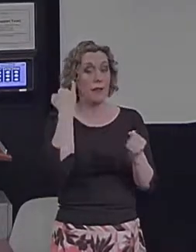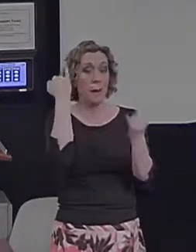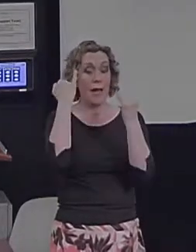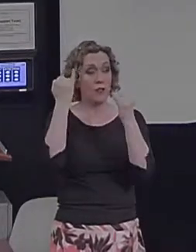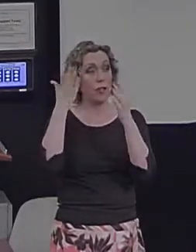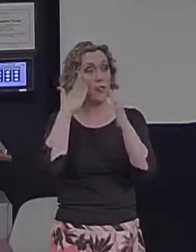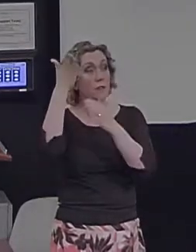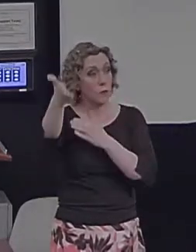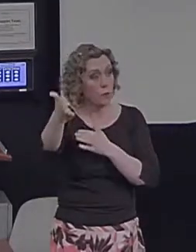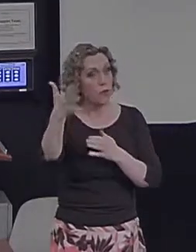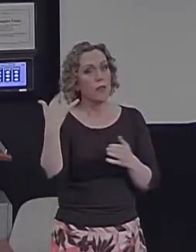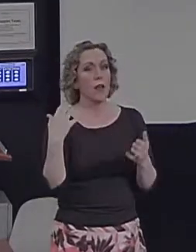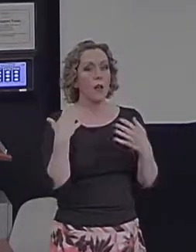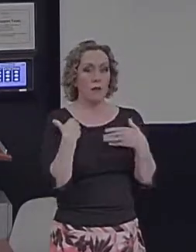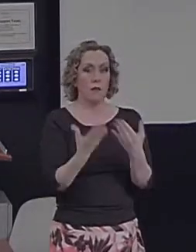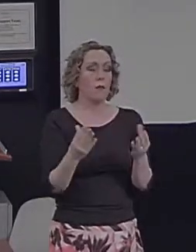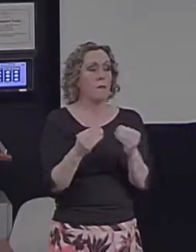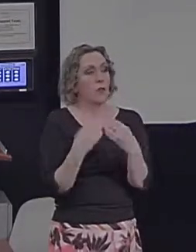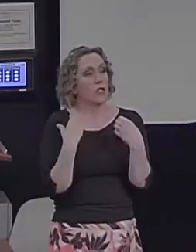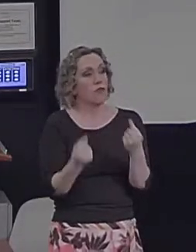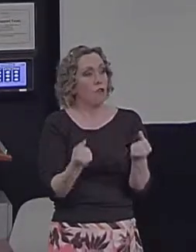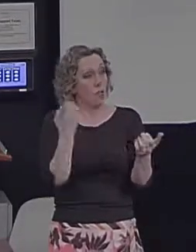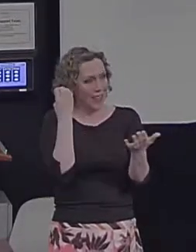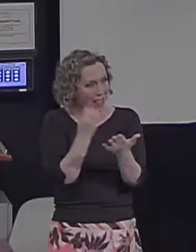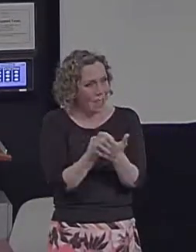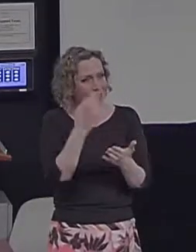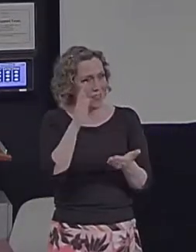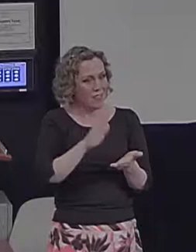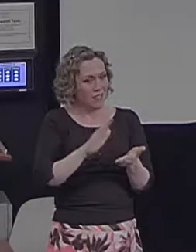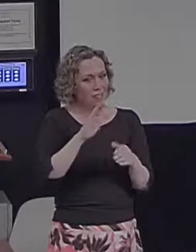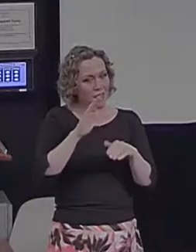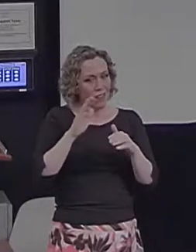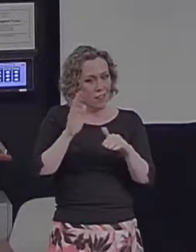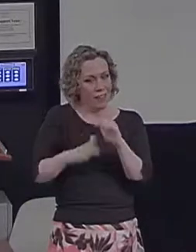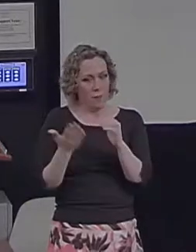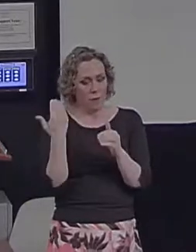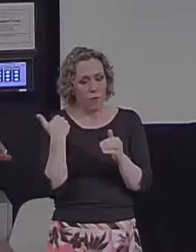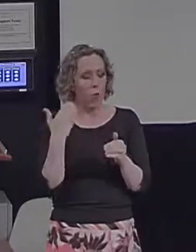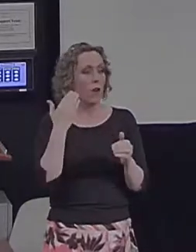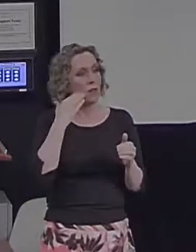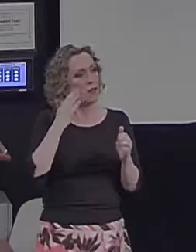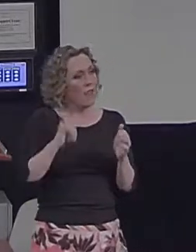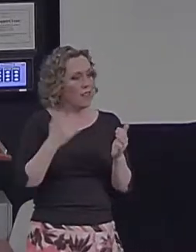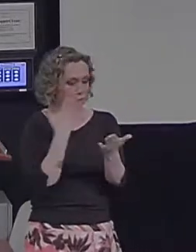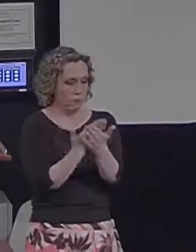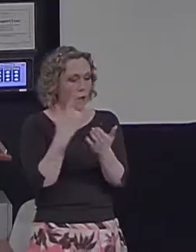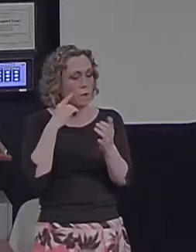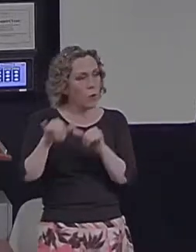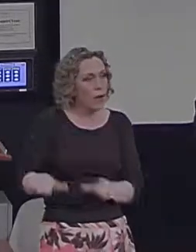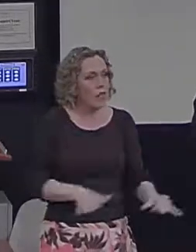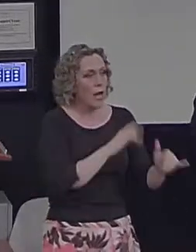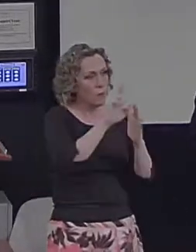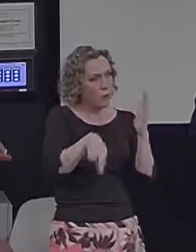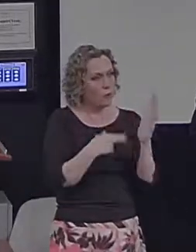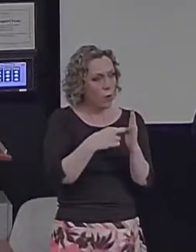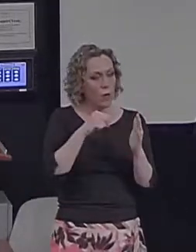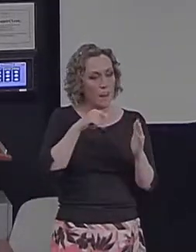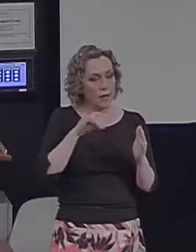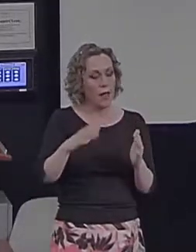stronger evidence than what I talked about earlier for a common role of episodic retrieval in driving these similarities that have been